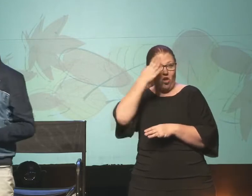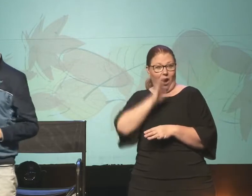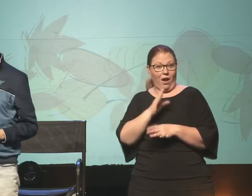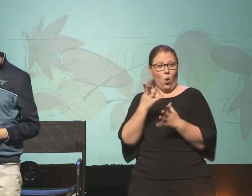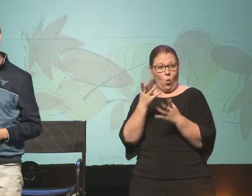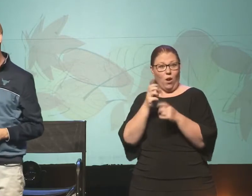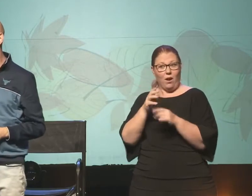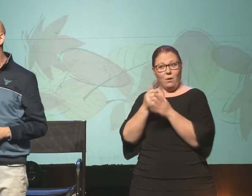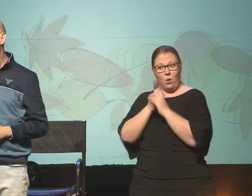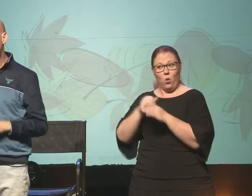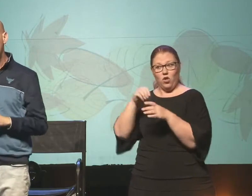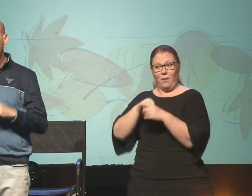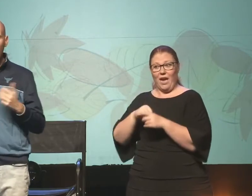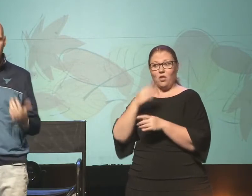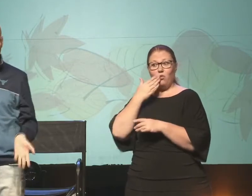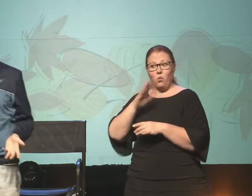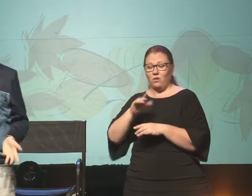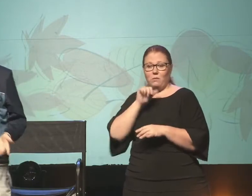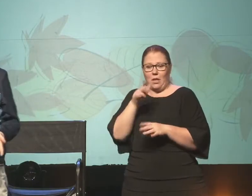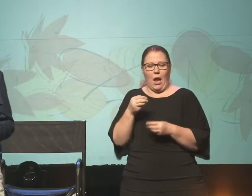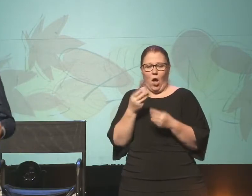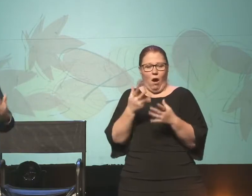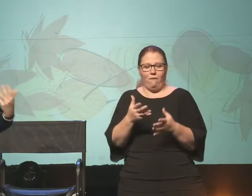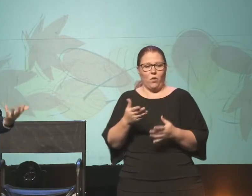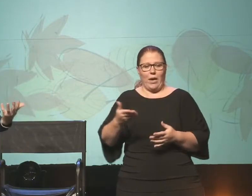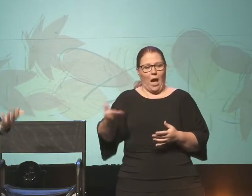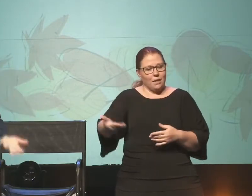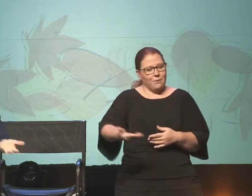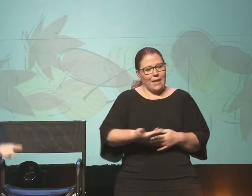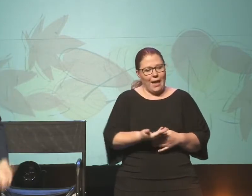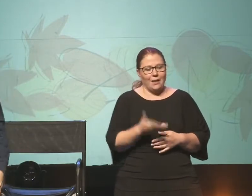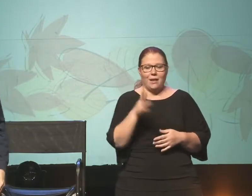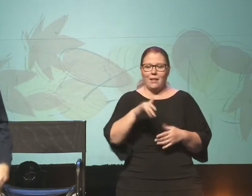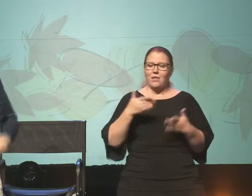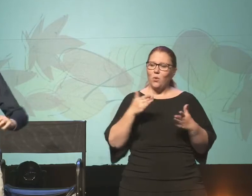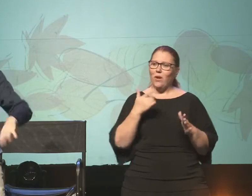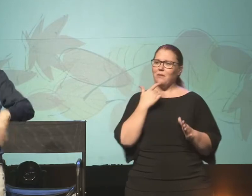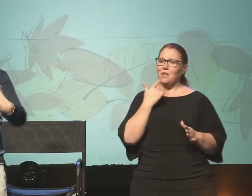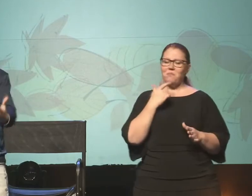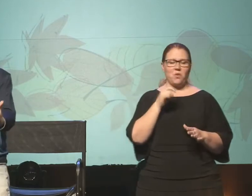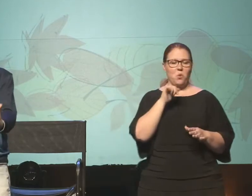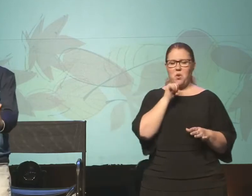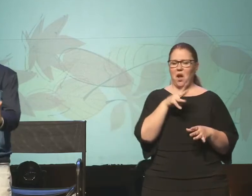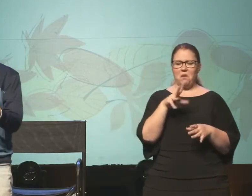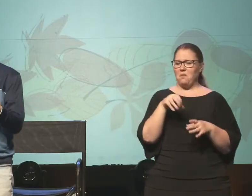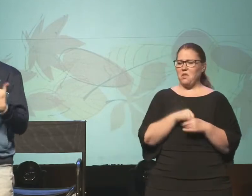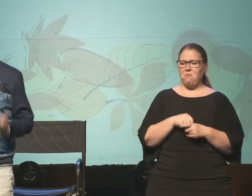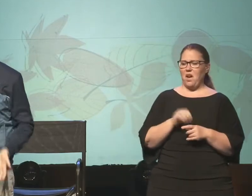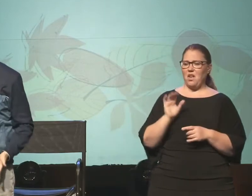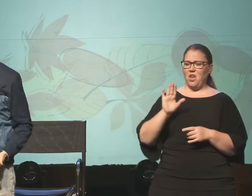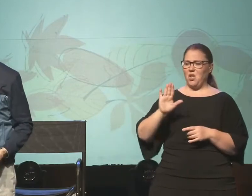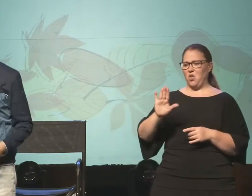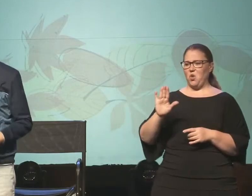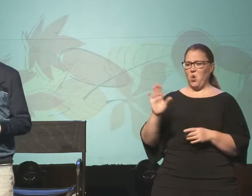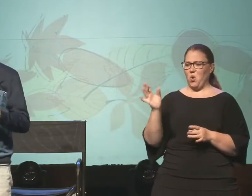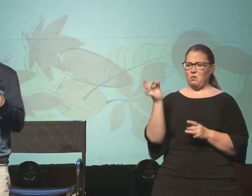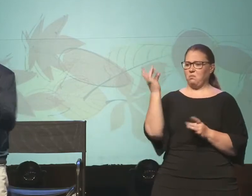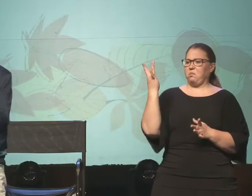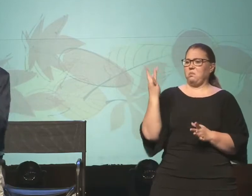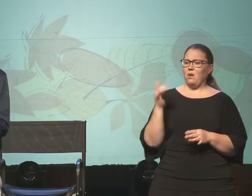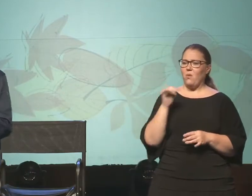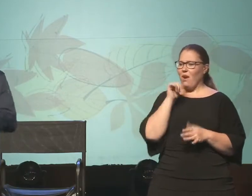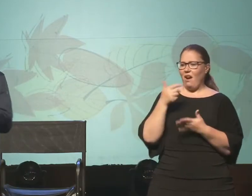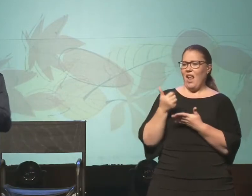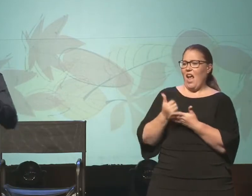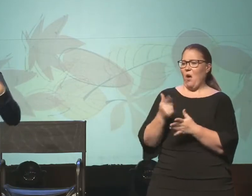worshipped in Jerusalem. And so not offering hospitality, in a sense, was a way of saying, we are not going to participate in your heresy. We're not going to